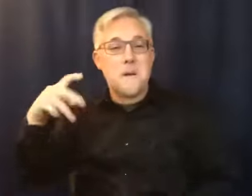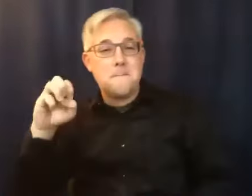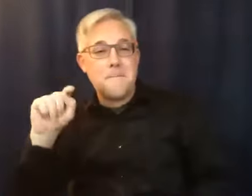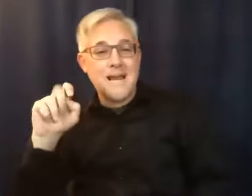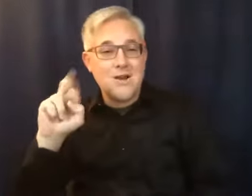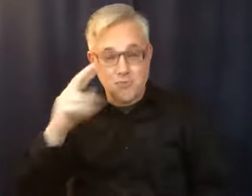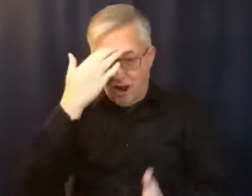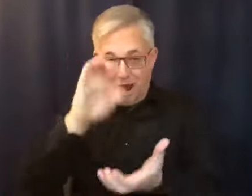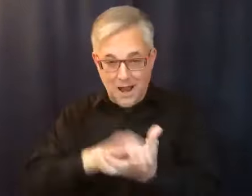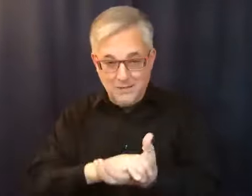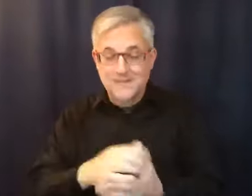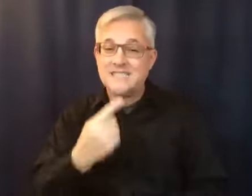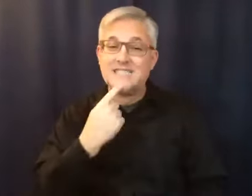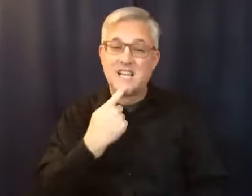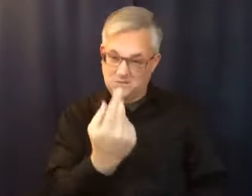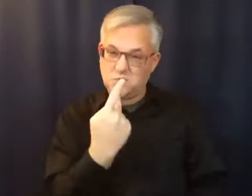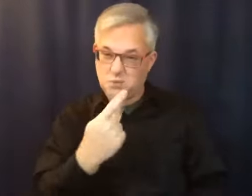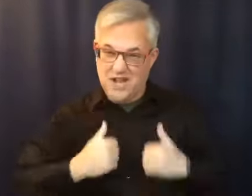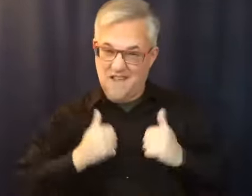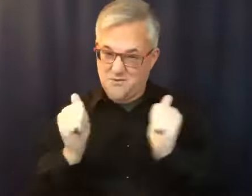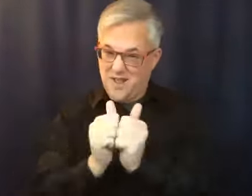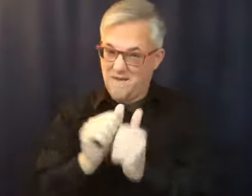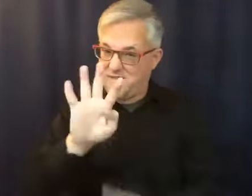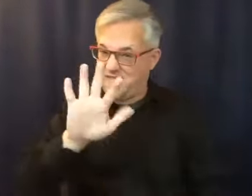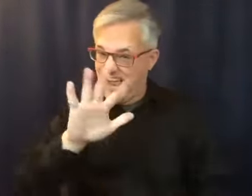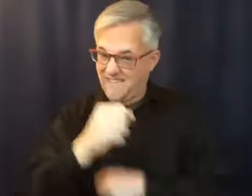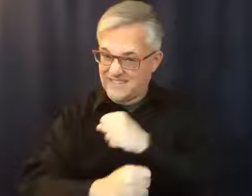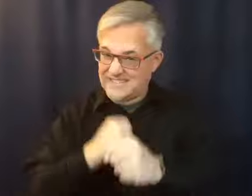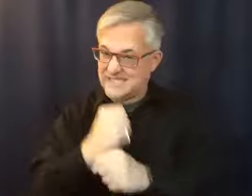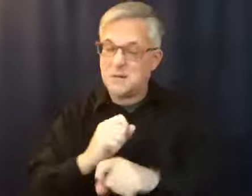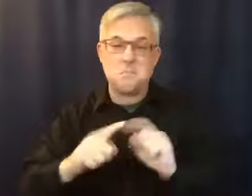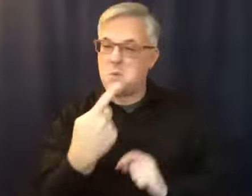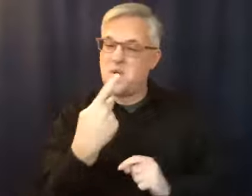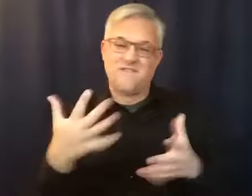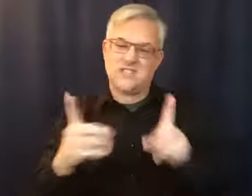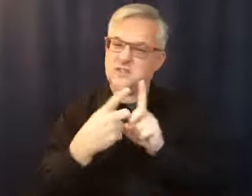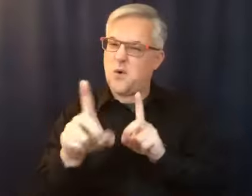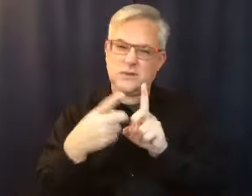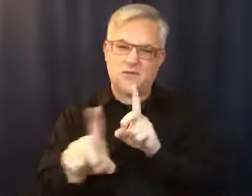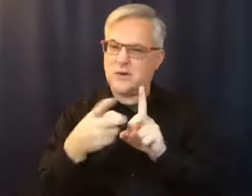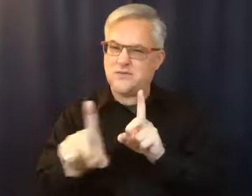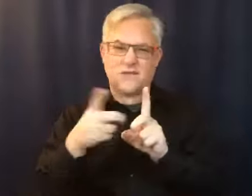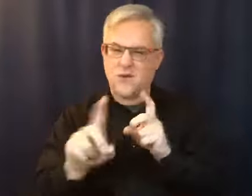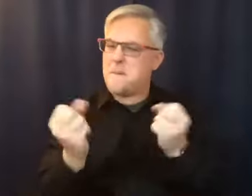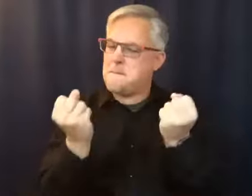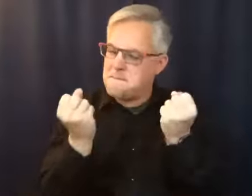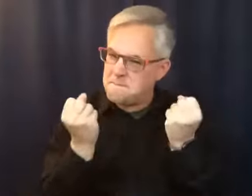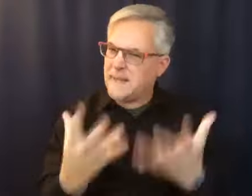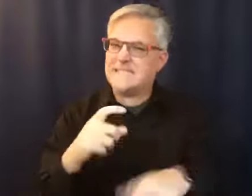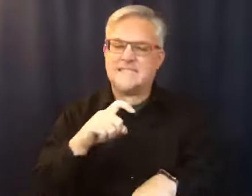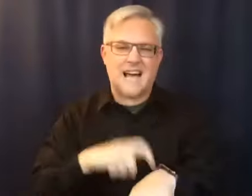but we've had many, many divorces right there in the house. And what we could do is get back together and begin the